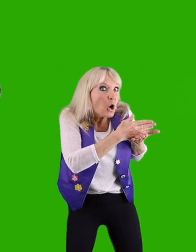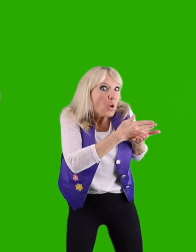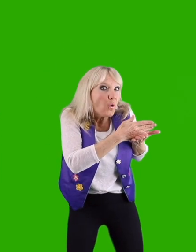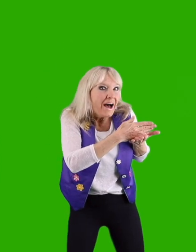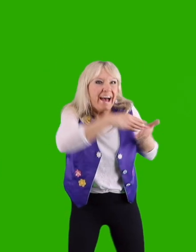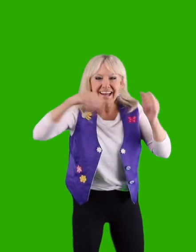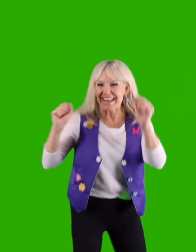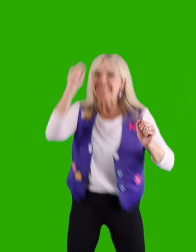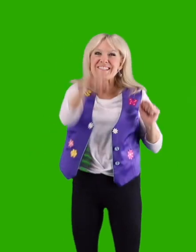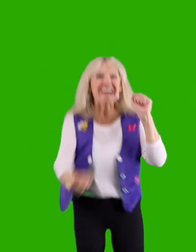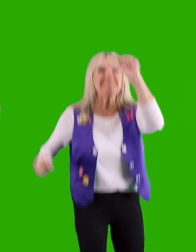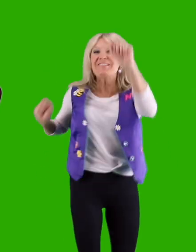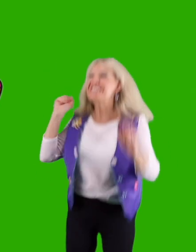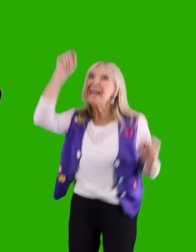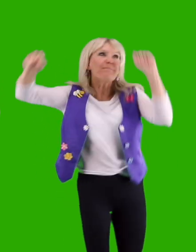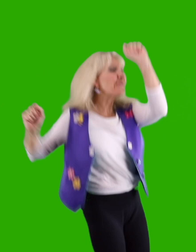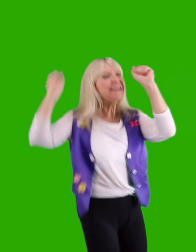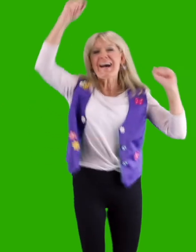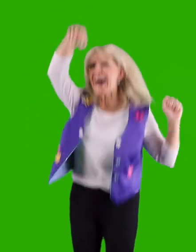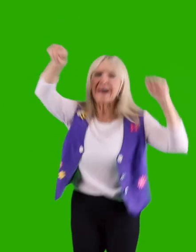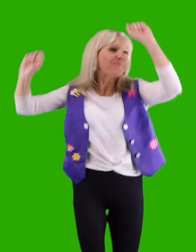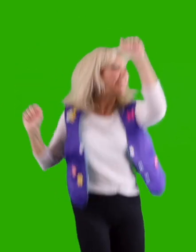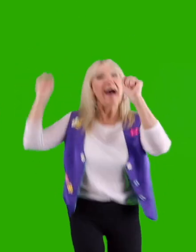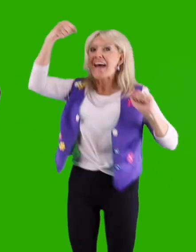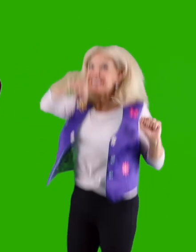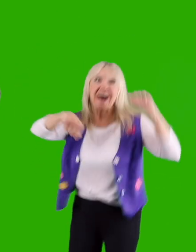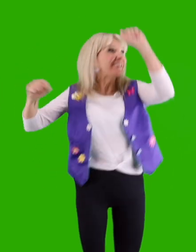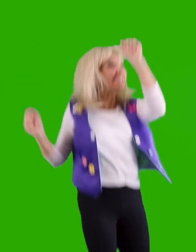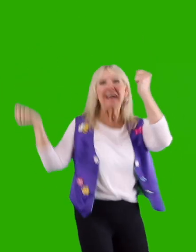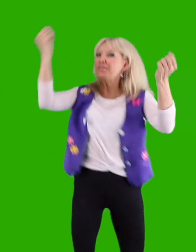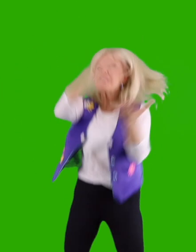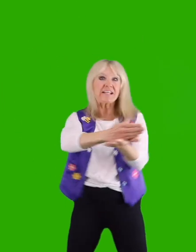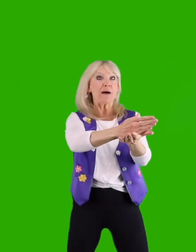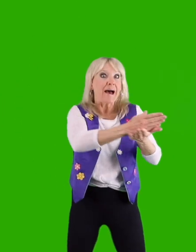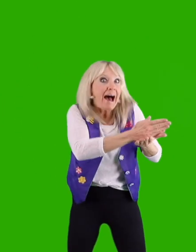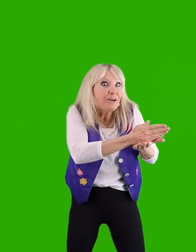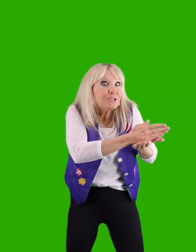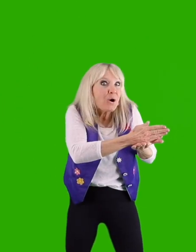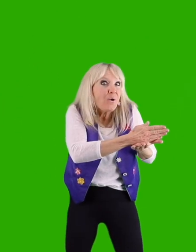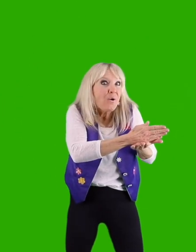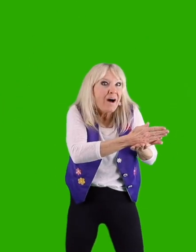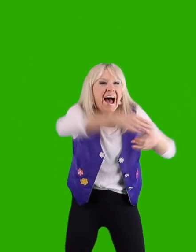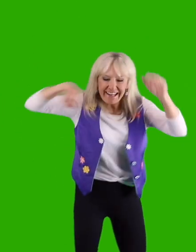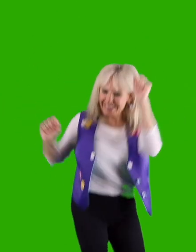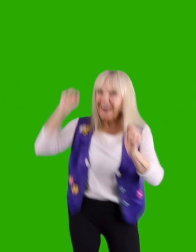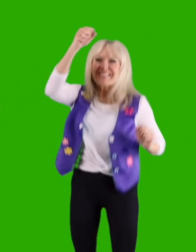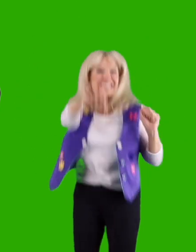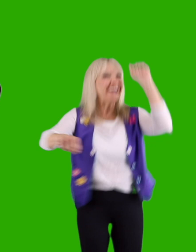And now it's time to jump. Brink up! And now it's time to stop. Alto. And now it's time